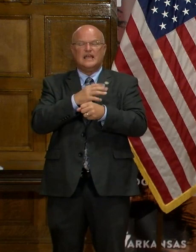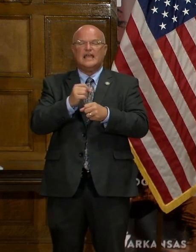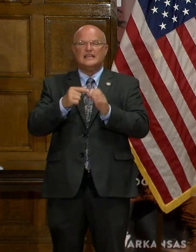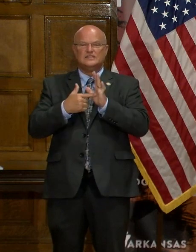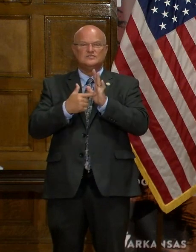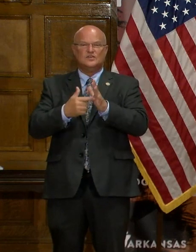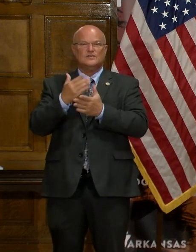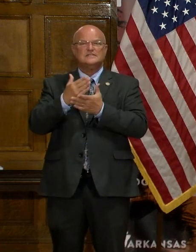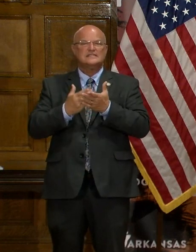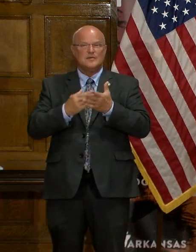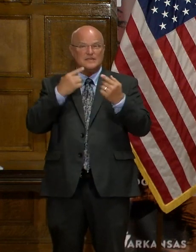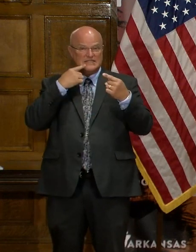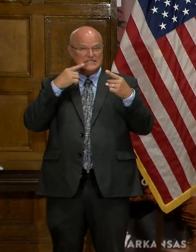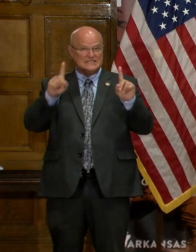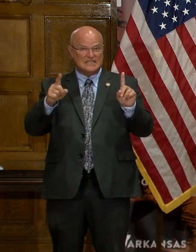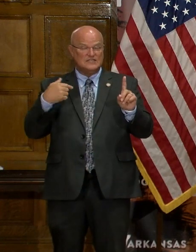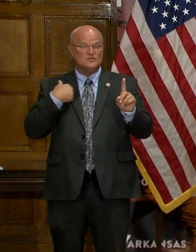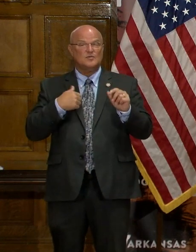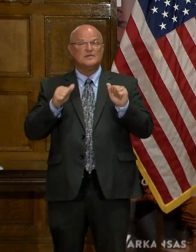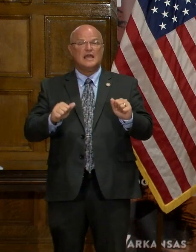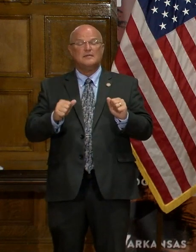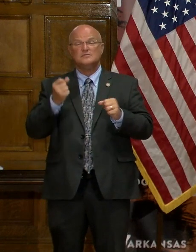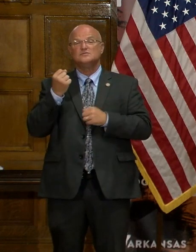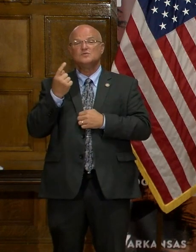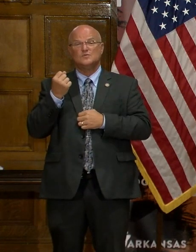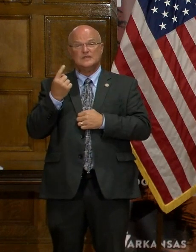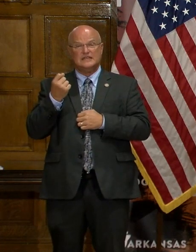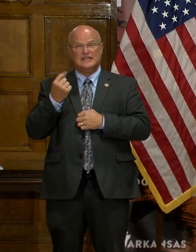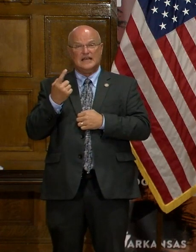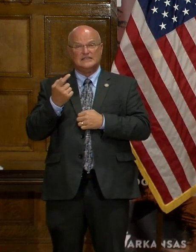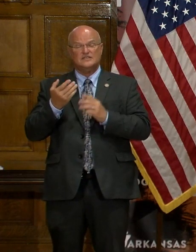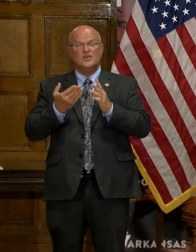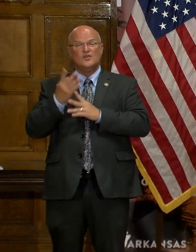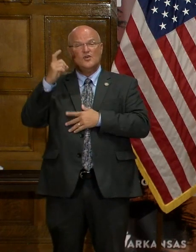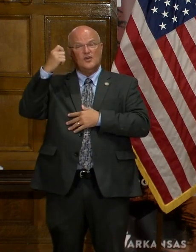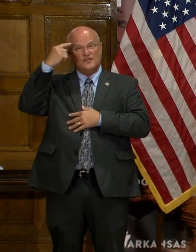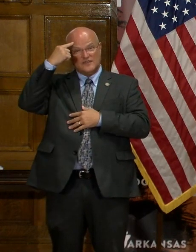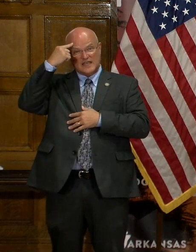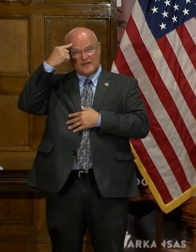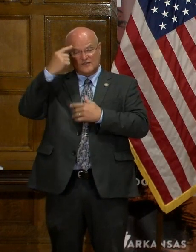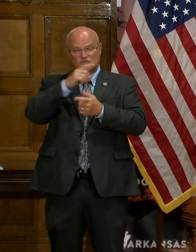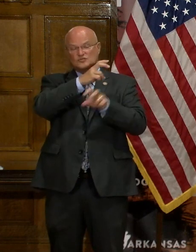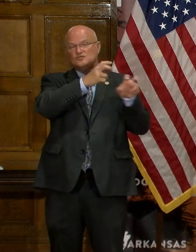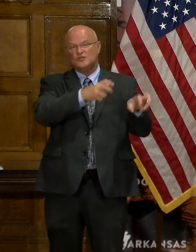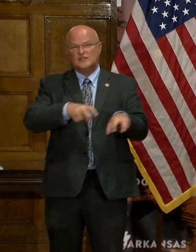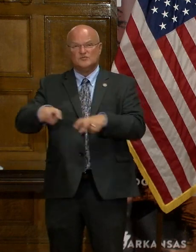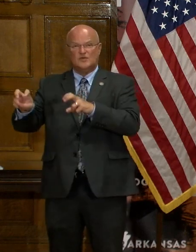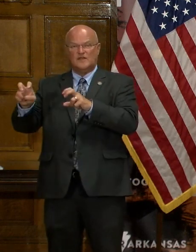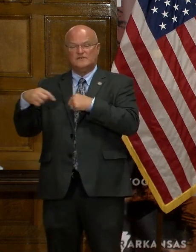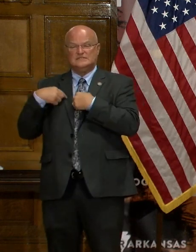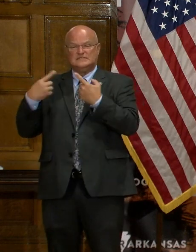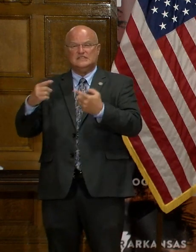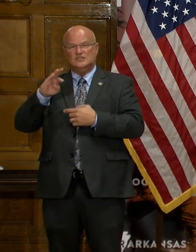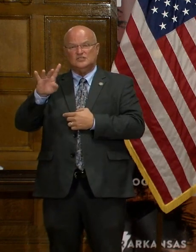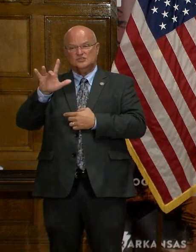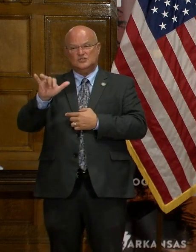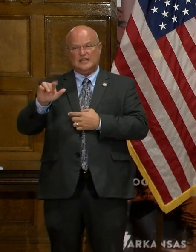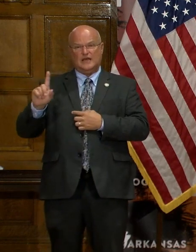is reflective of some of the successes we have been able to realize through Governor Hutchinson's transformation efforts since July 1.